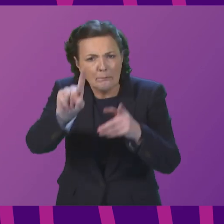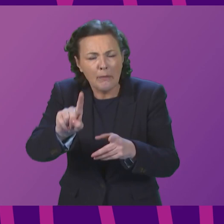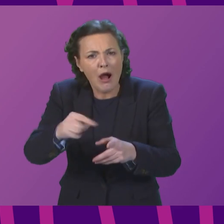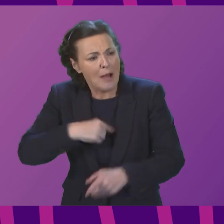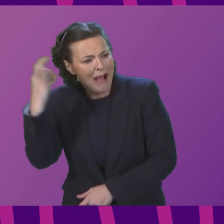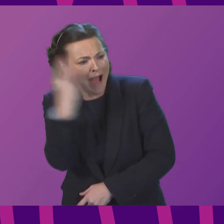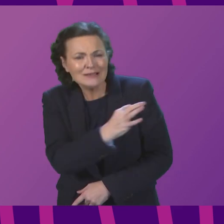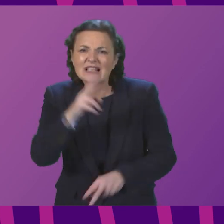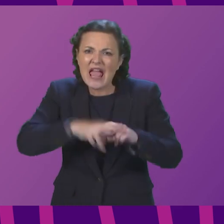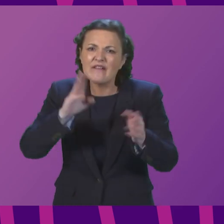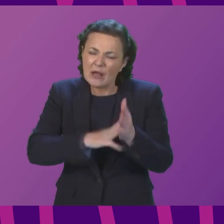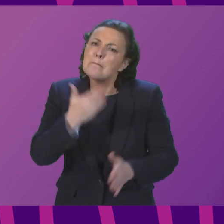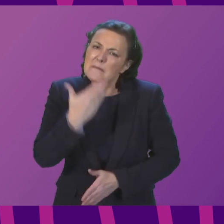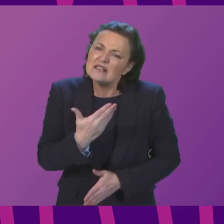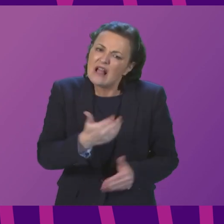apology from the member.